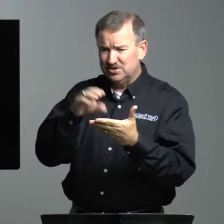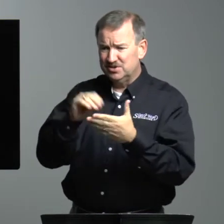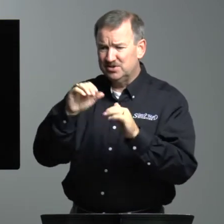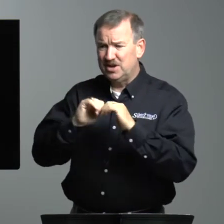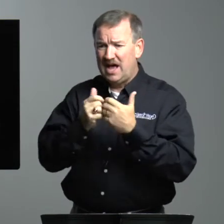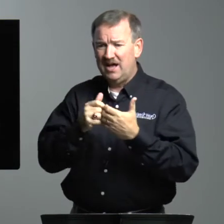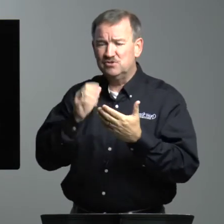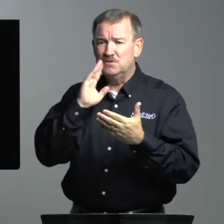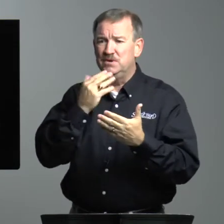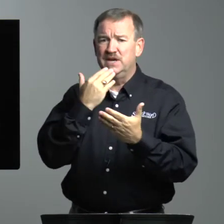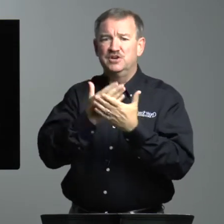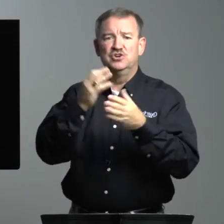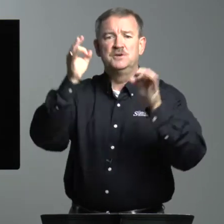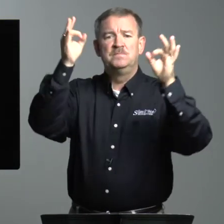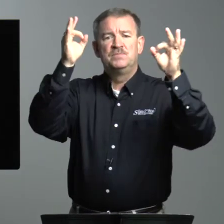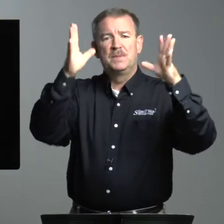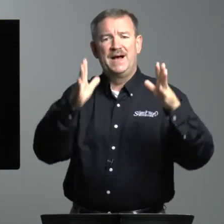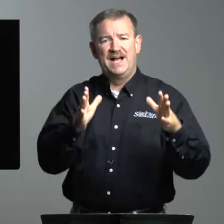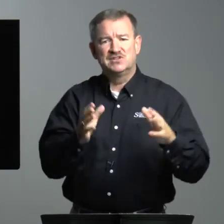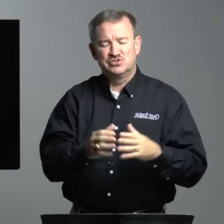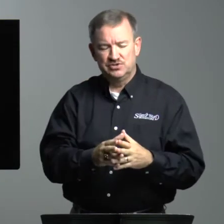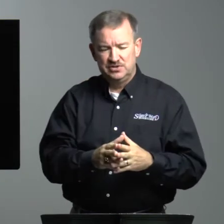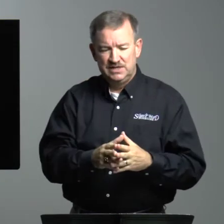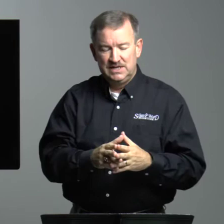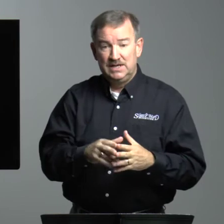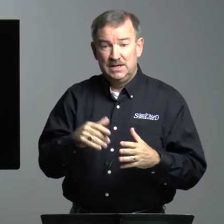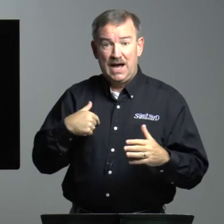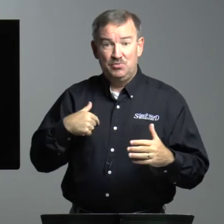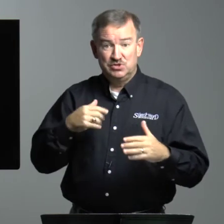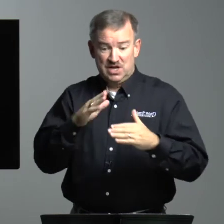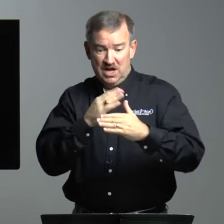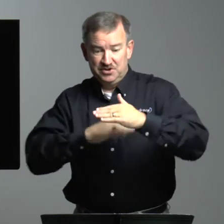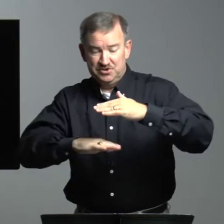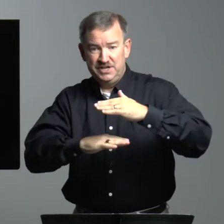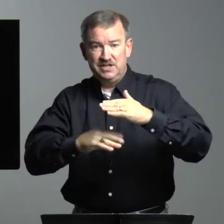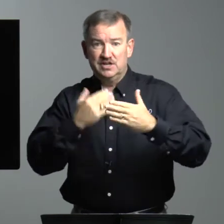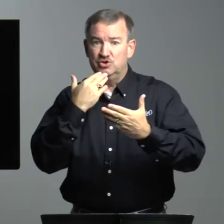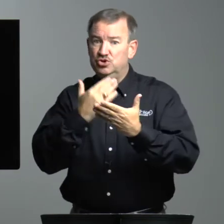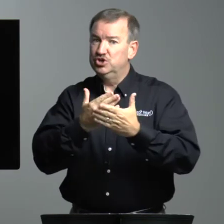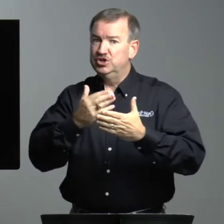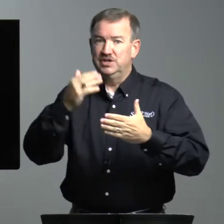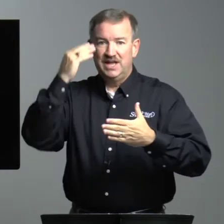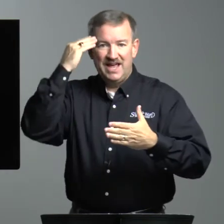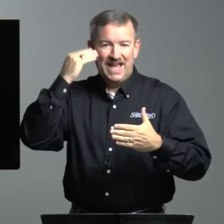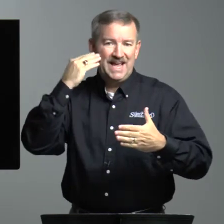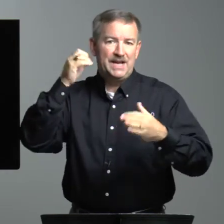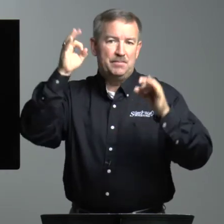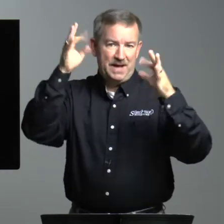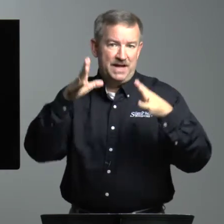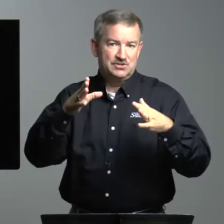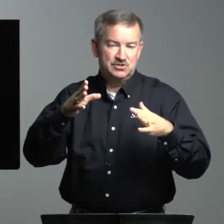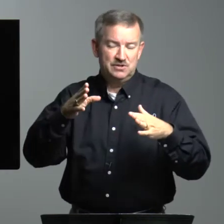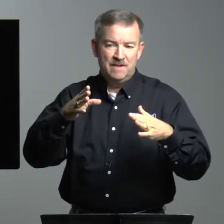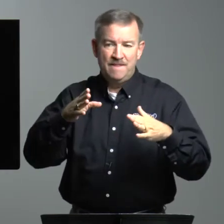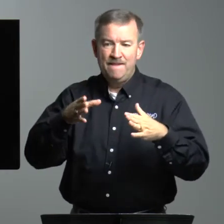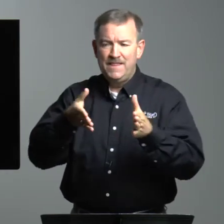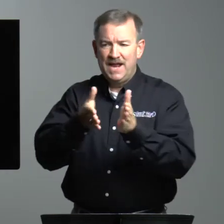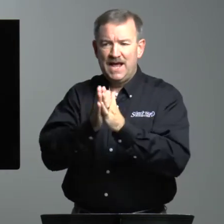learn, learn how to be a good pastor. I was underneath a good head pastor. And I